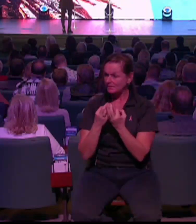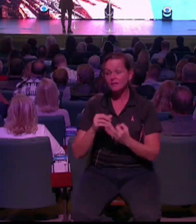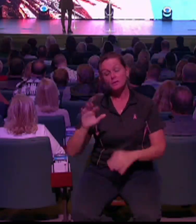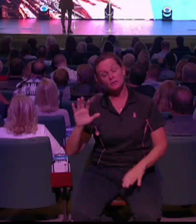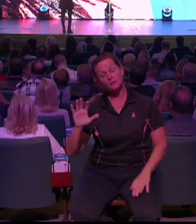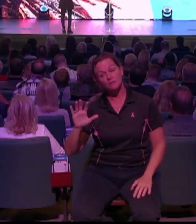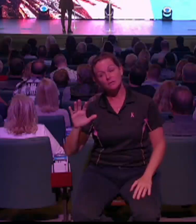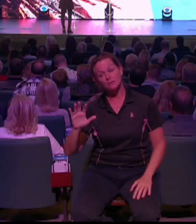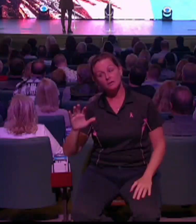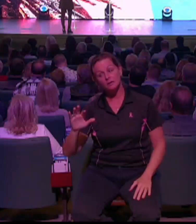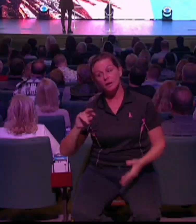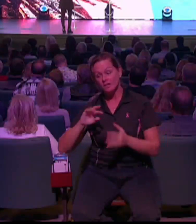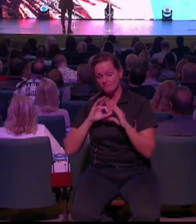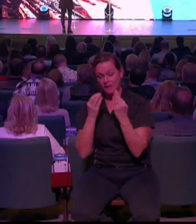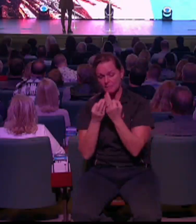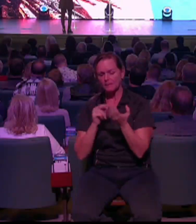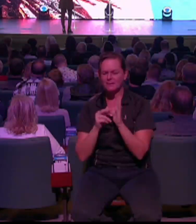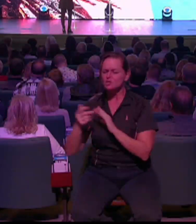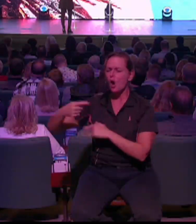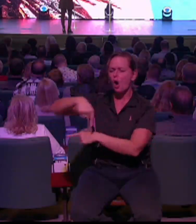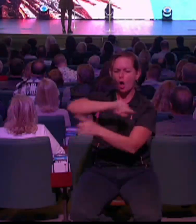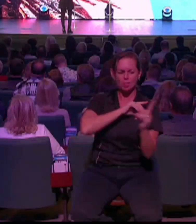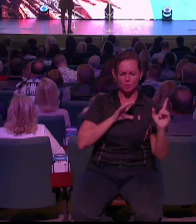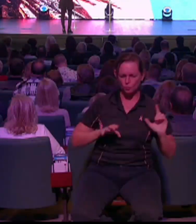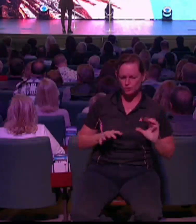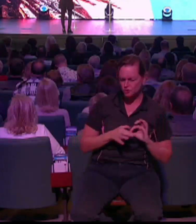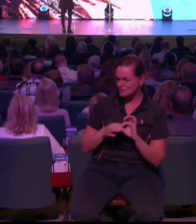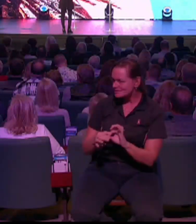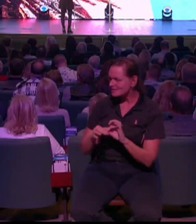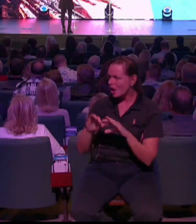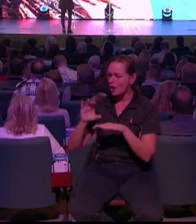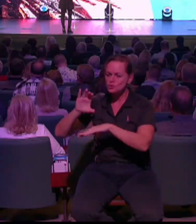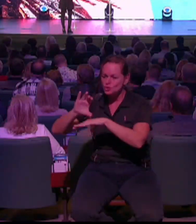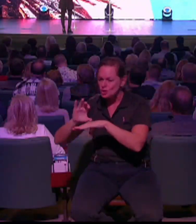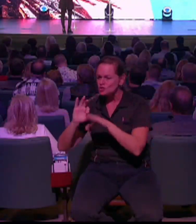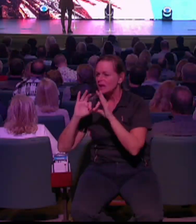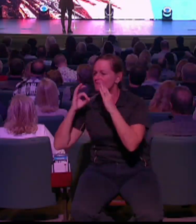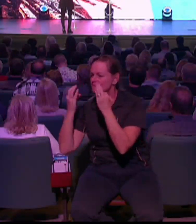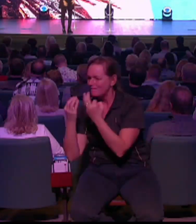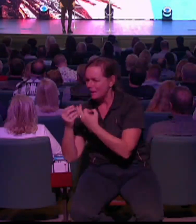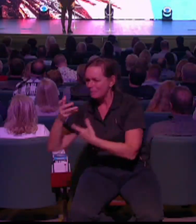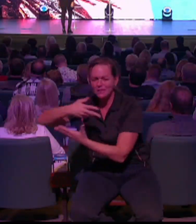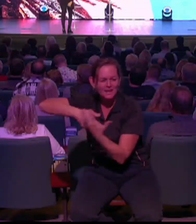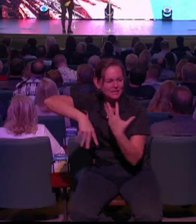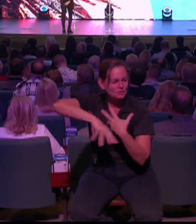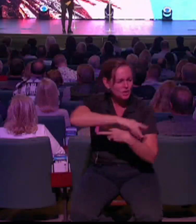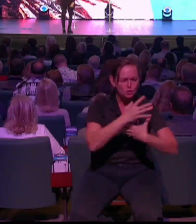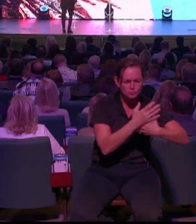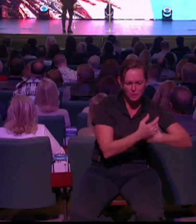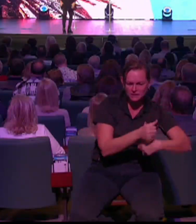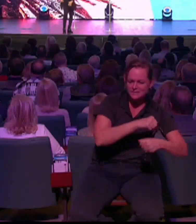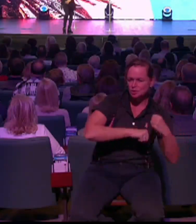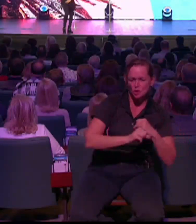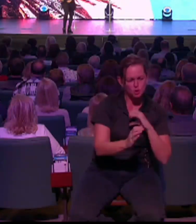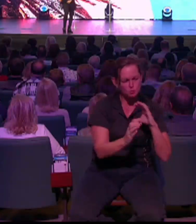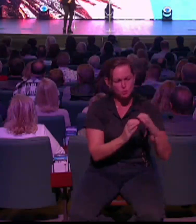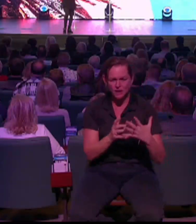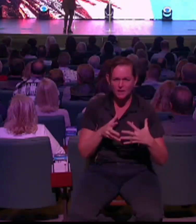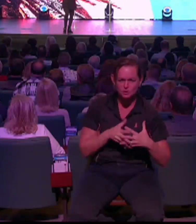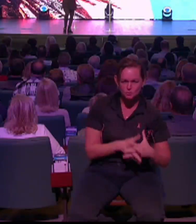But when we attack the church on social media or talk bad about things, what are we doing? It's like we're pulling up the, my pants on, pulling up the